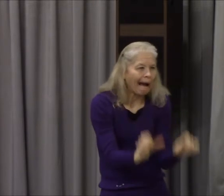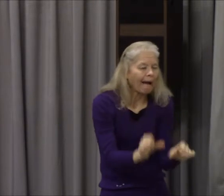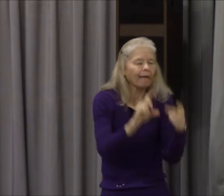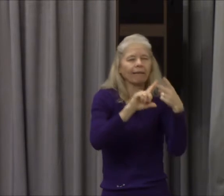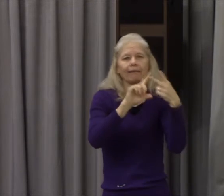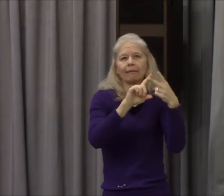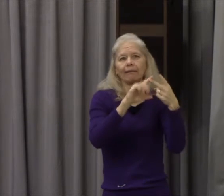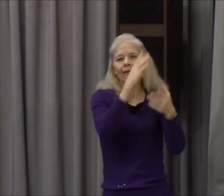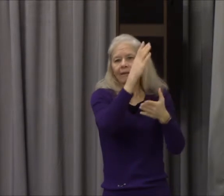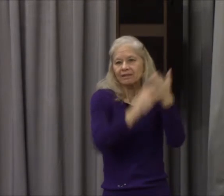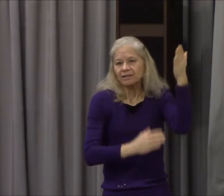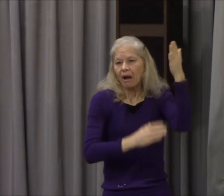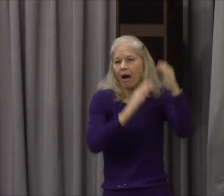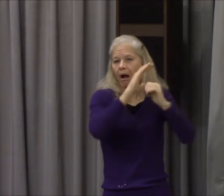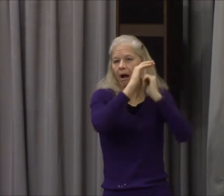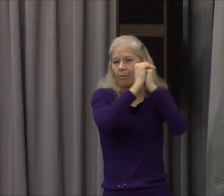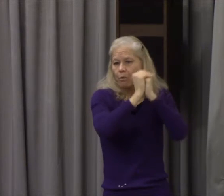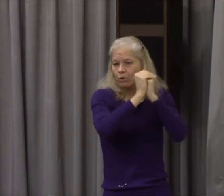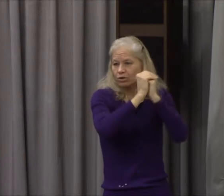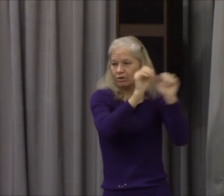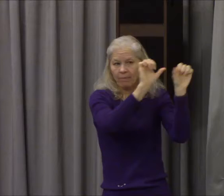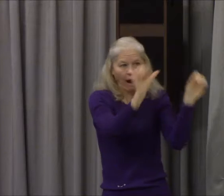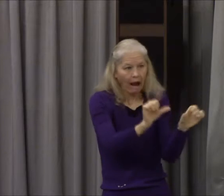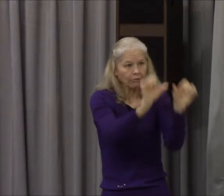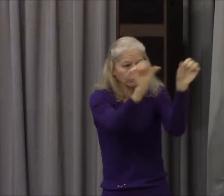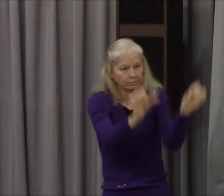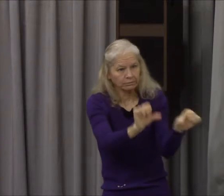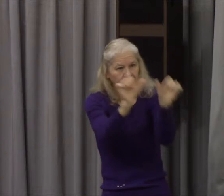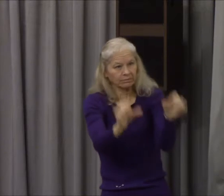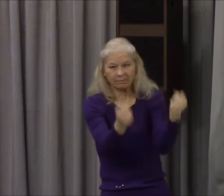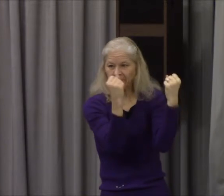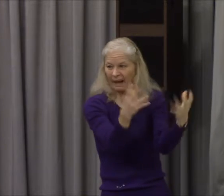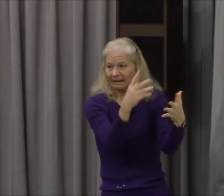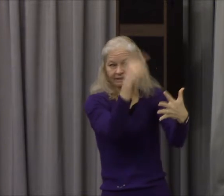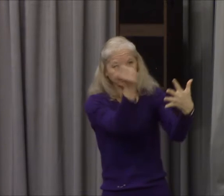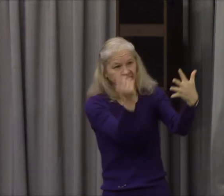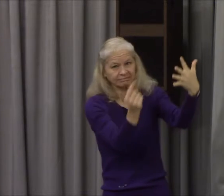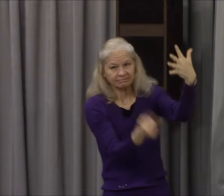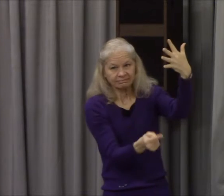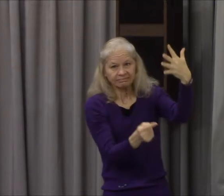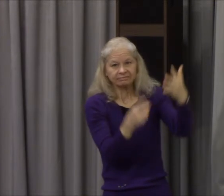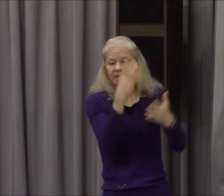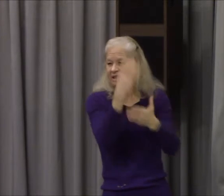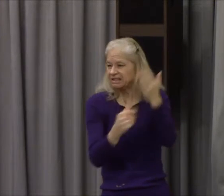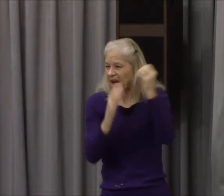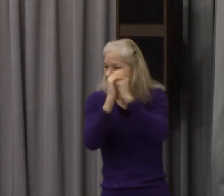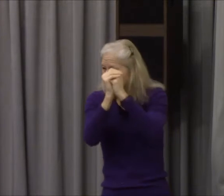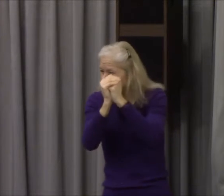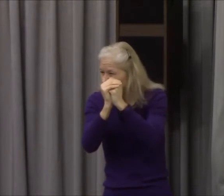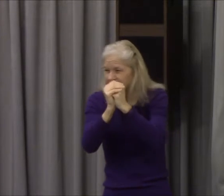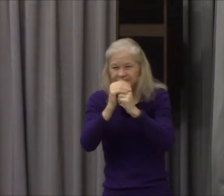Bible. There is one particular passage that speaks of. The Bible says the fool has said in his heart that there is no God.